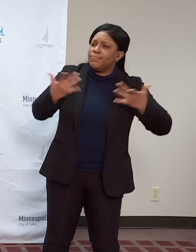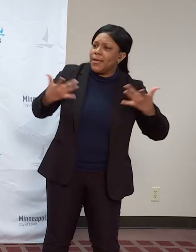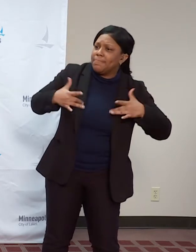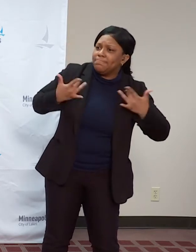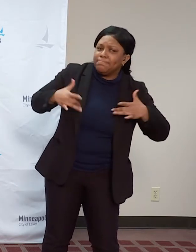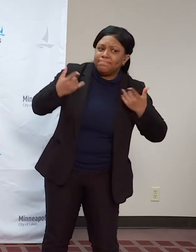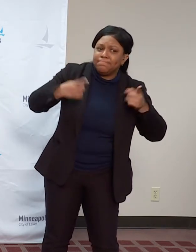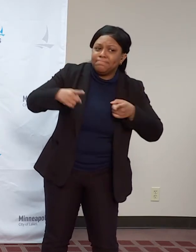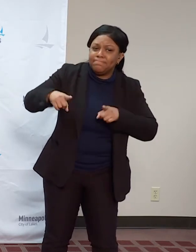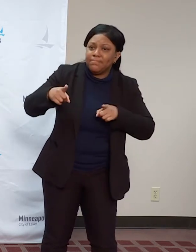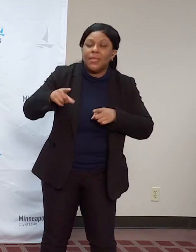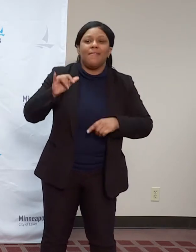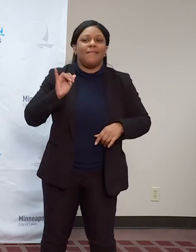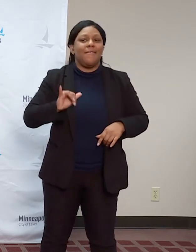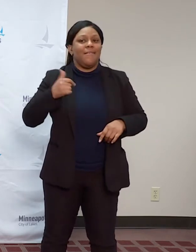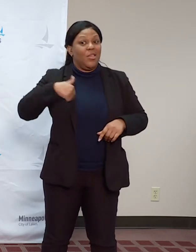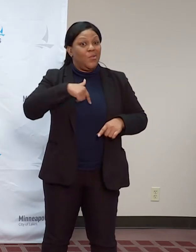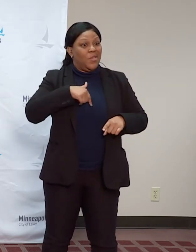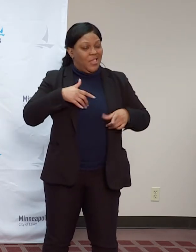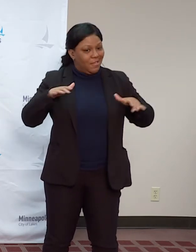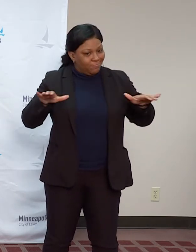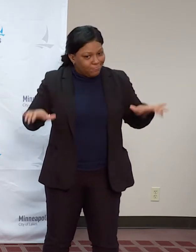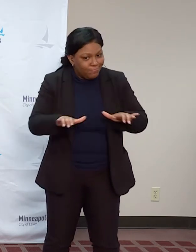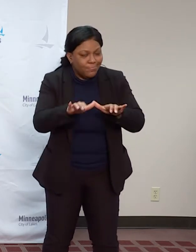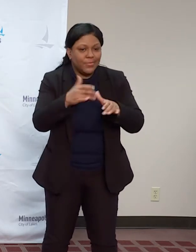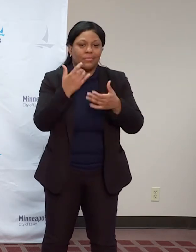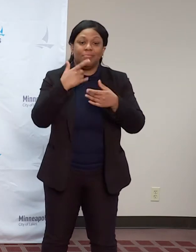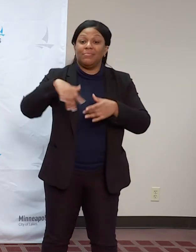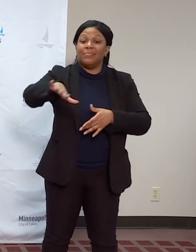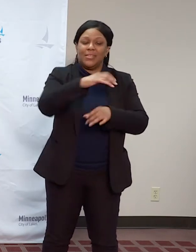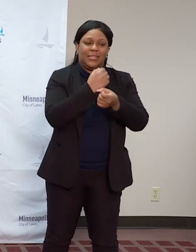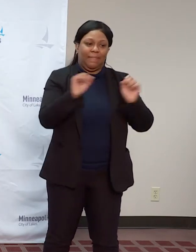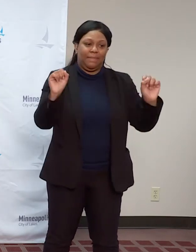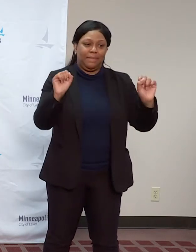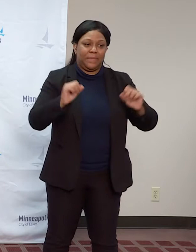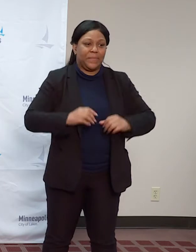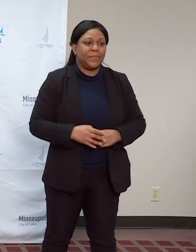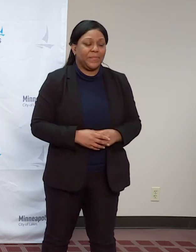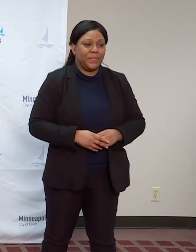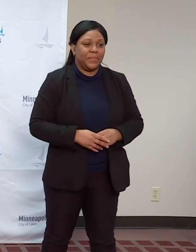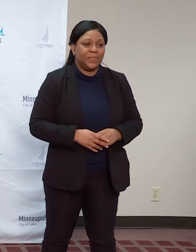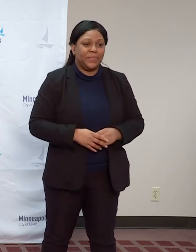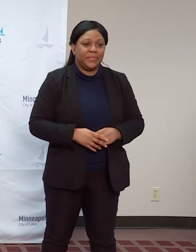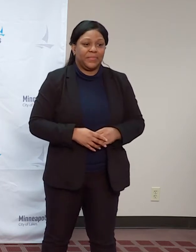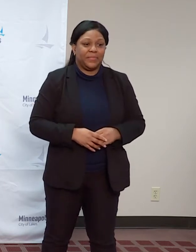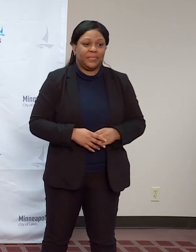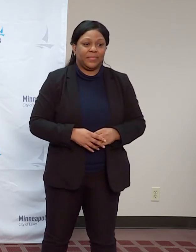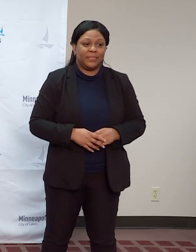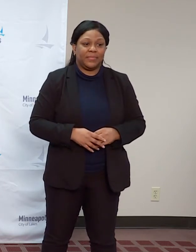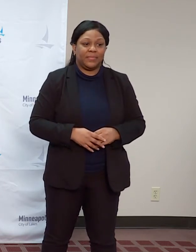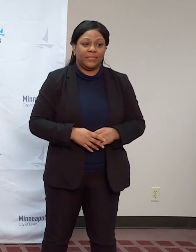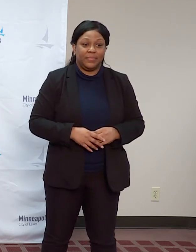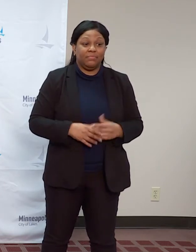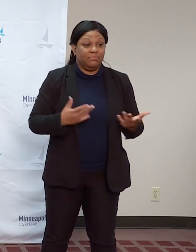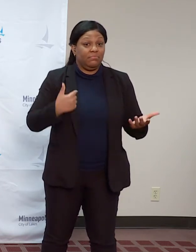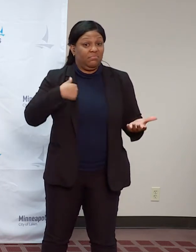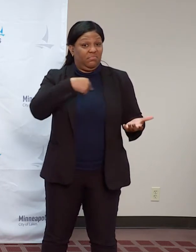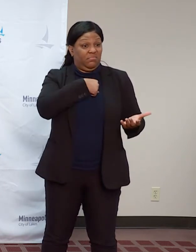The city is prepared to do a better job reaching out to communities they might have not reached out before.